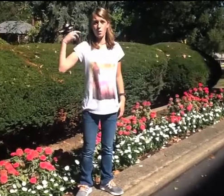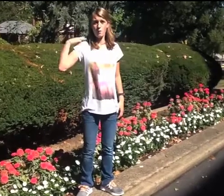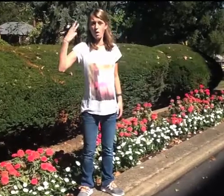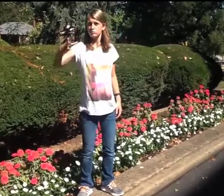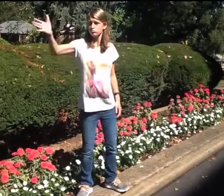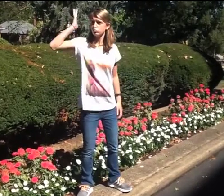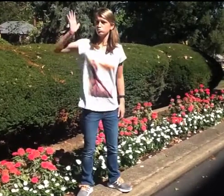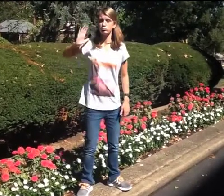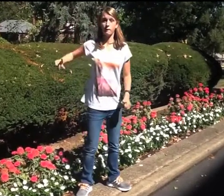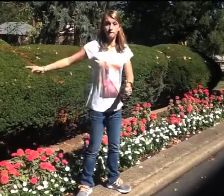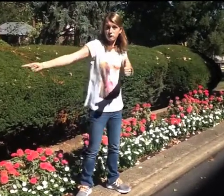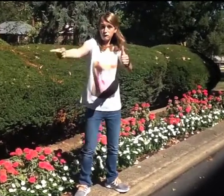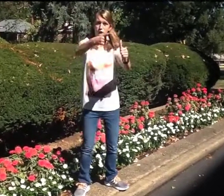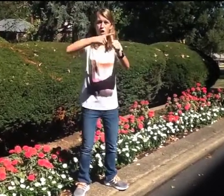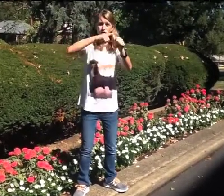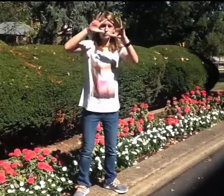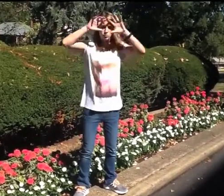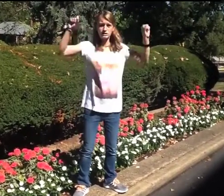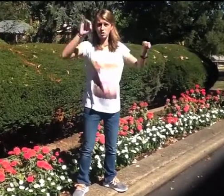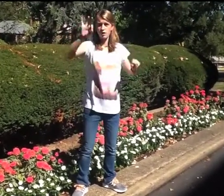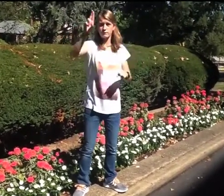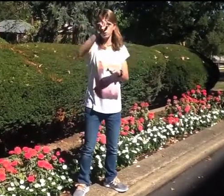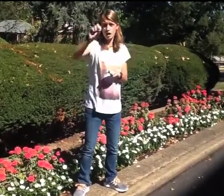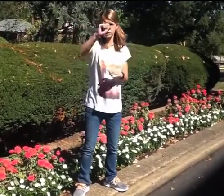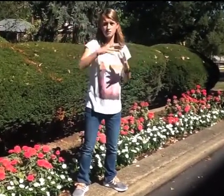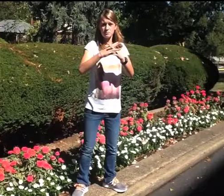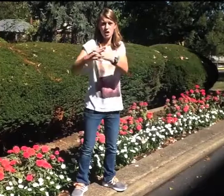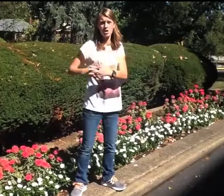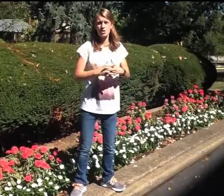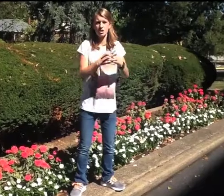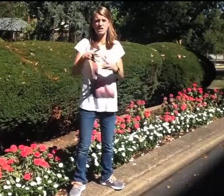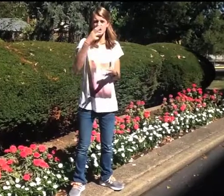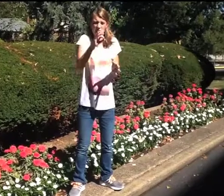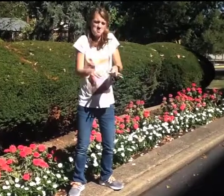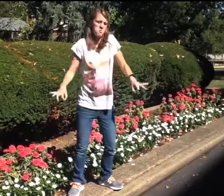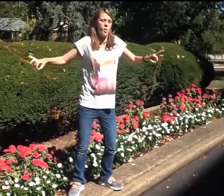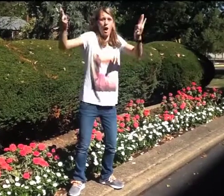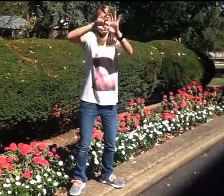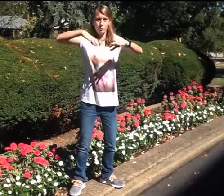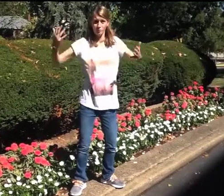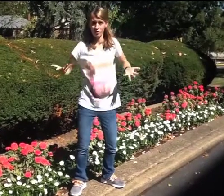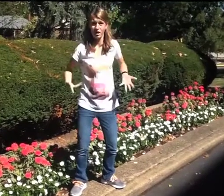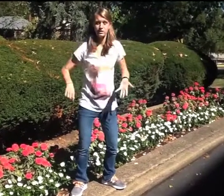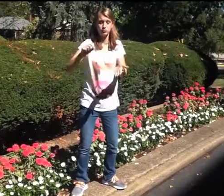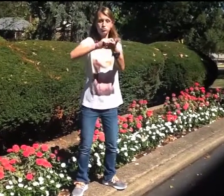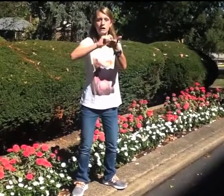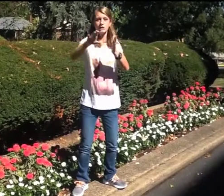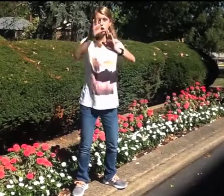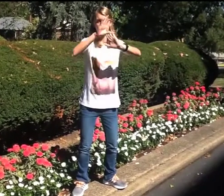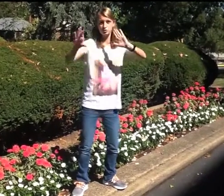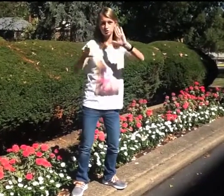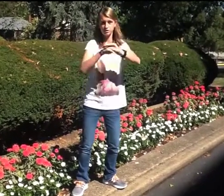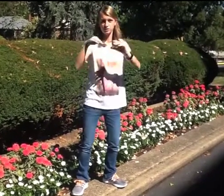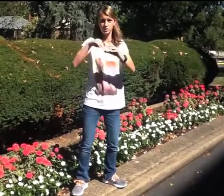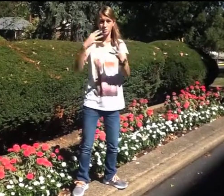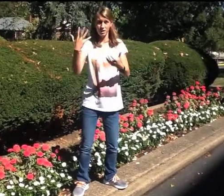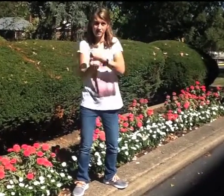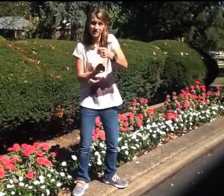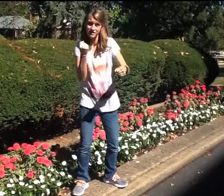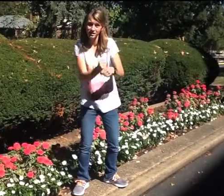George Washington served as the first President of the United States of America. Washington played a key role in drafting the Constitution of the United States in the